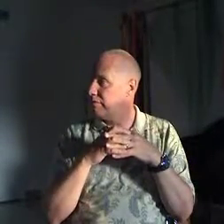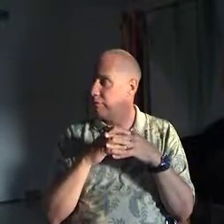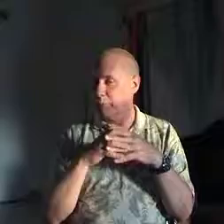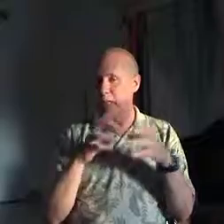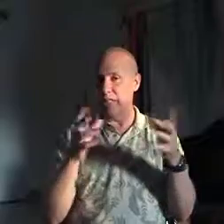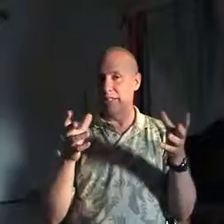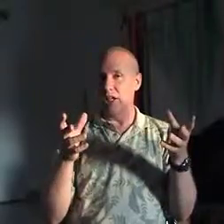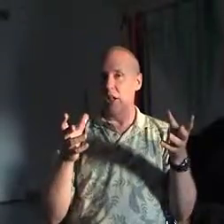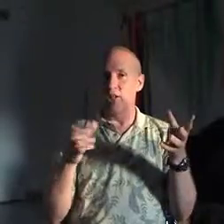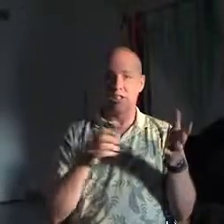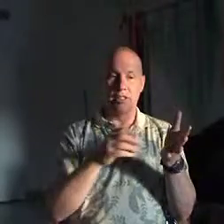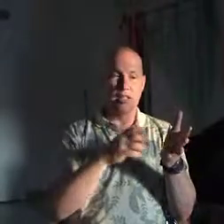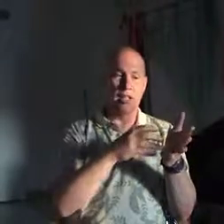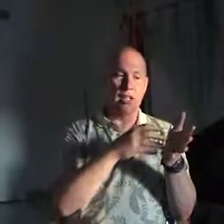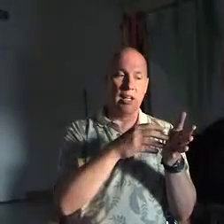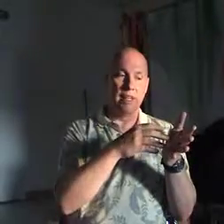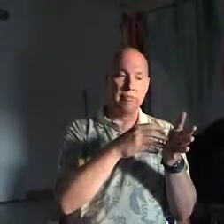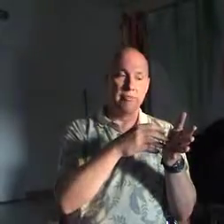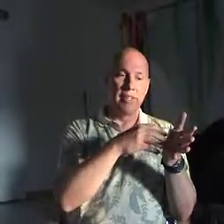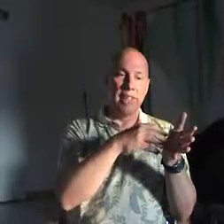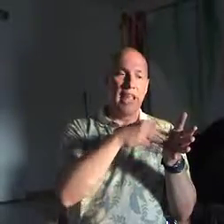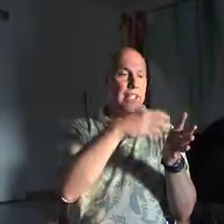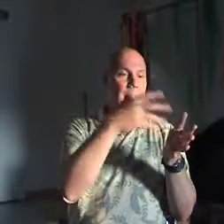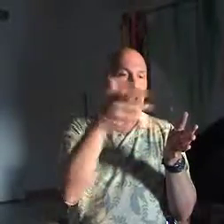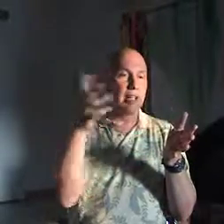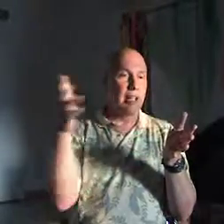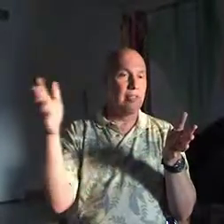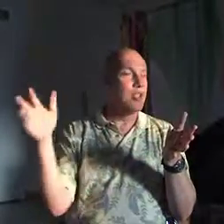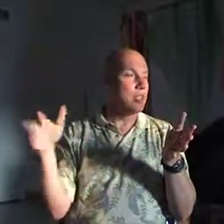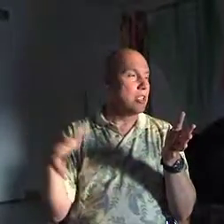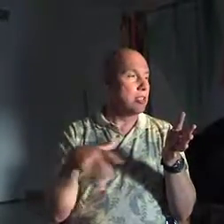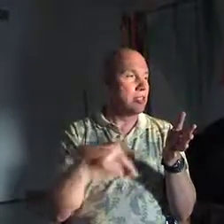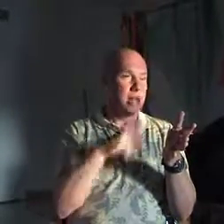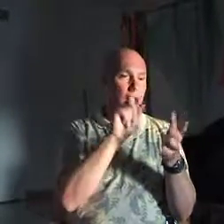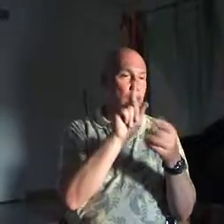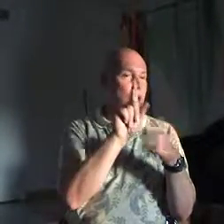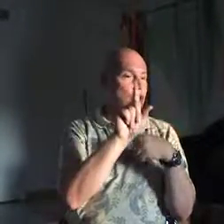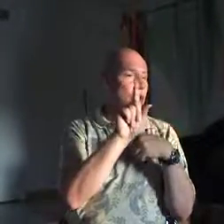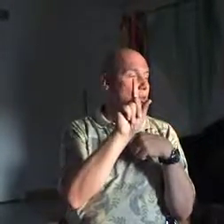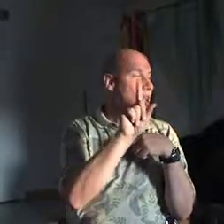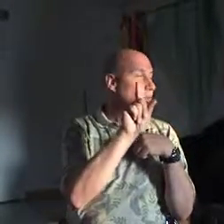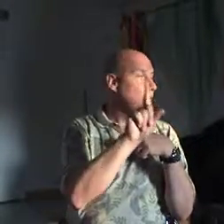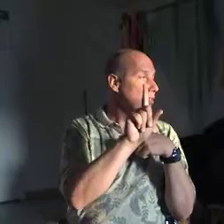Because they are just aspects of illusions. But illusions are really one.